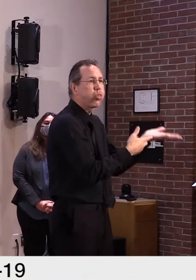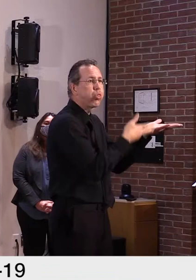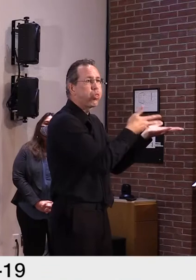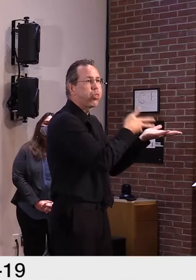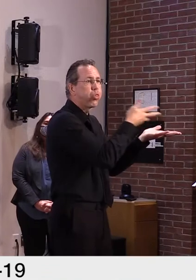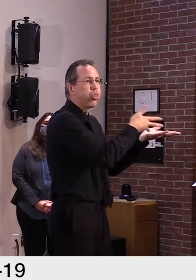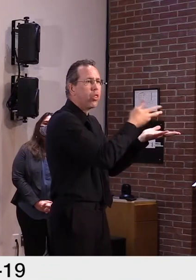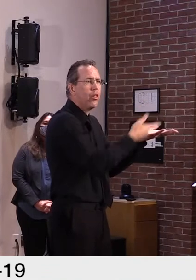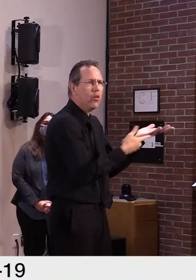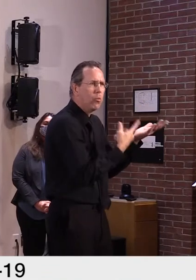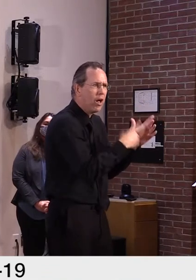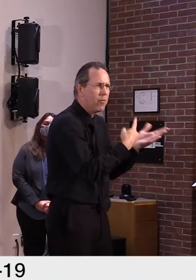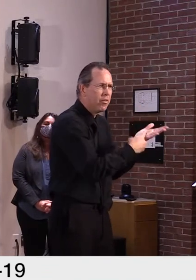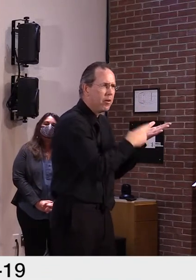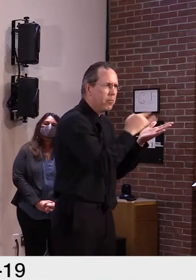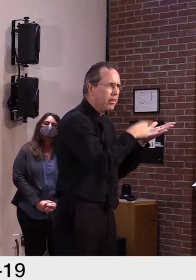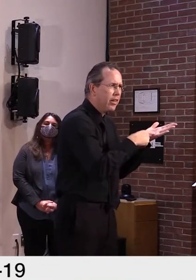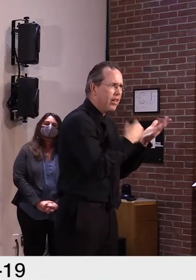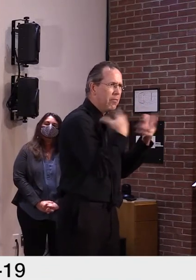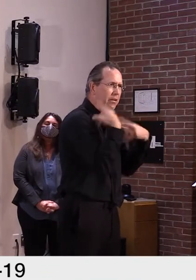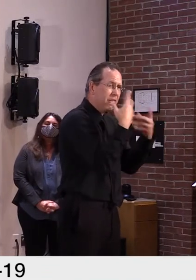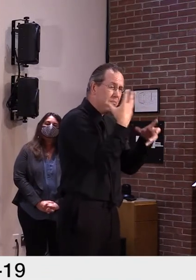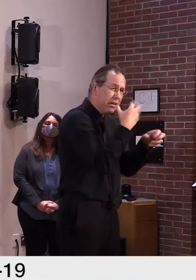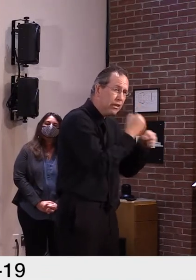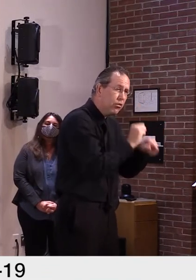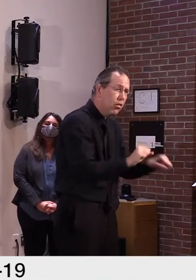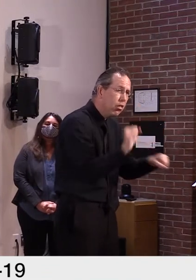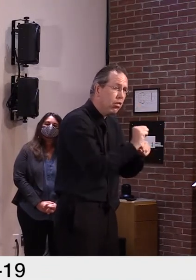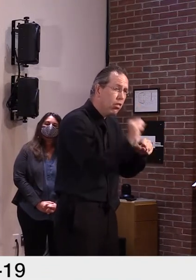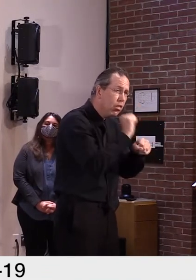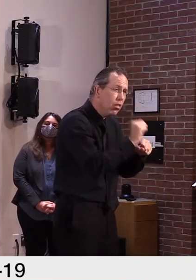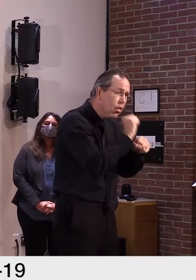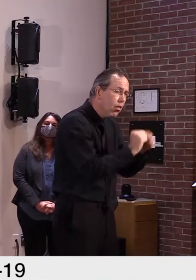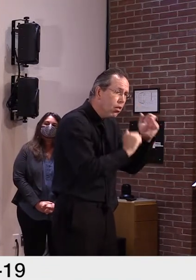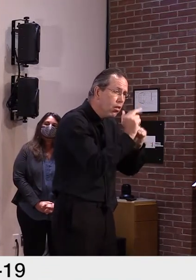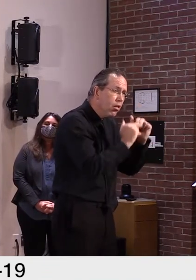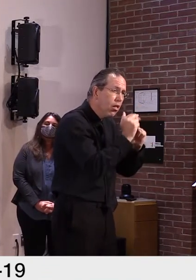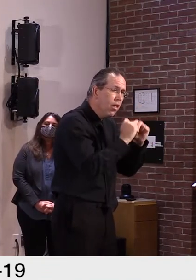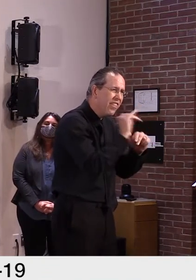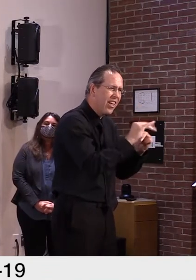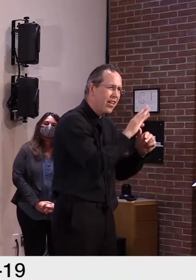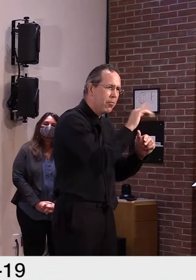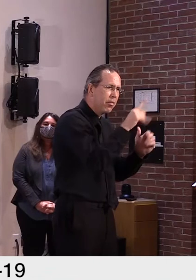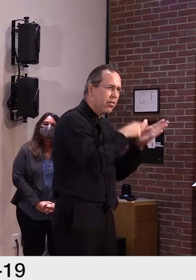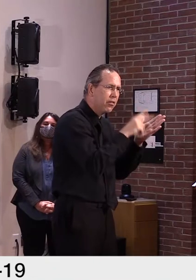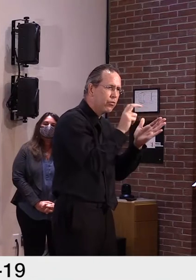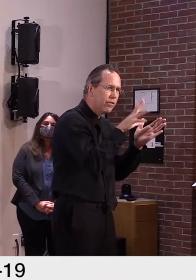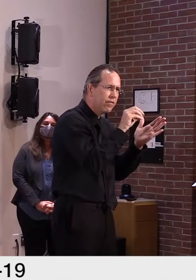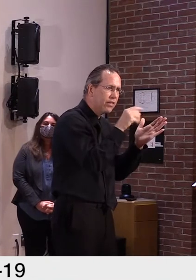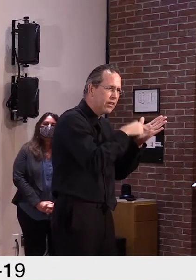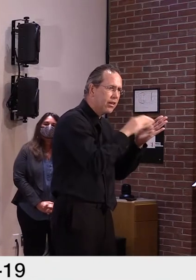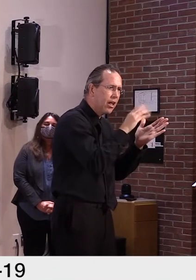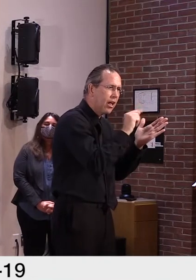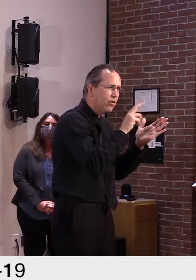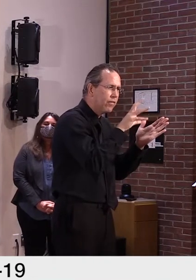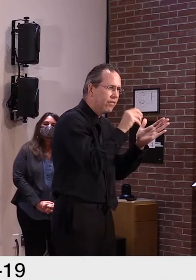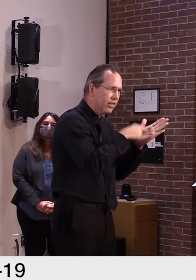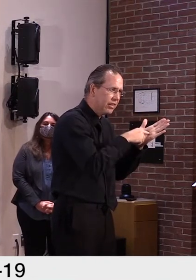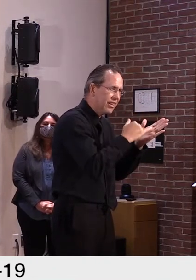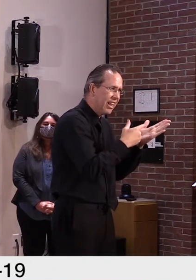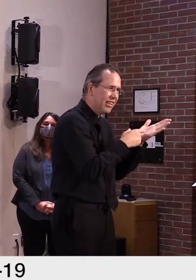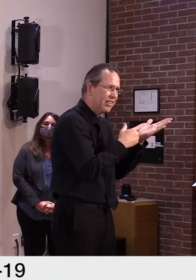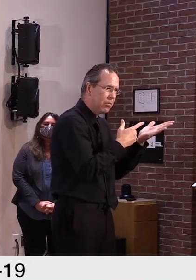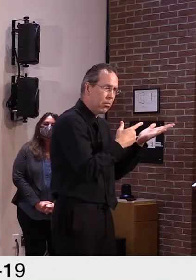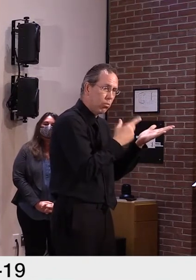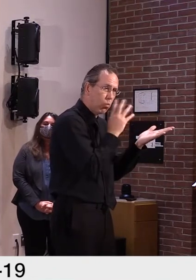last couple of years, and it's unfortunate because we had a lot of